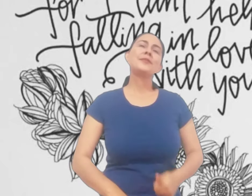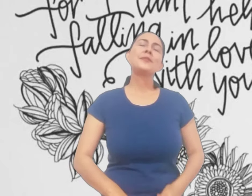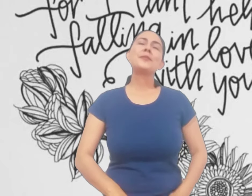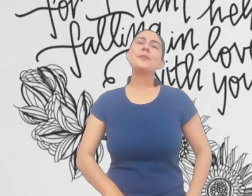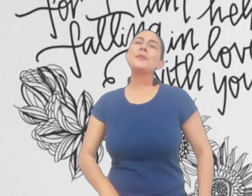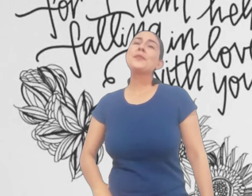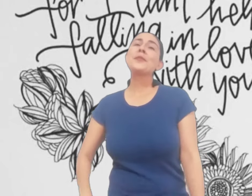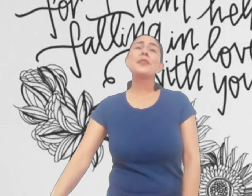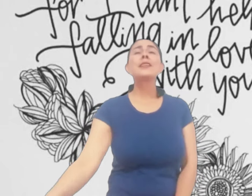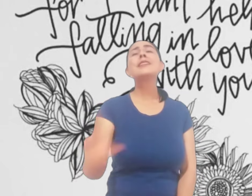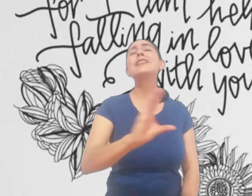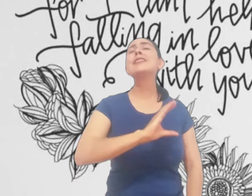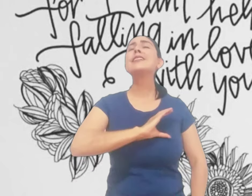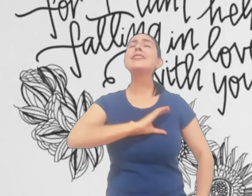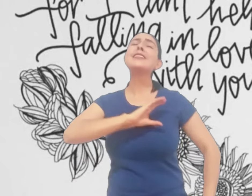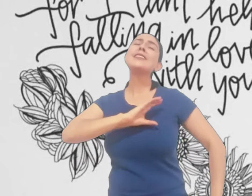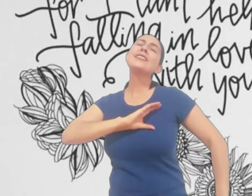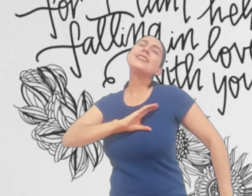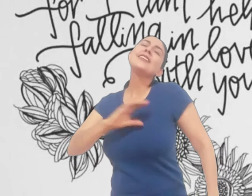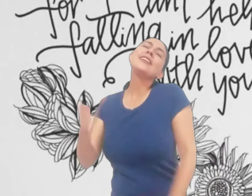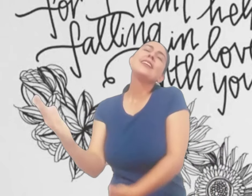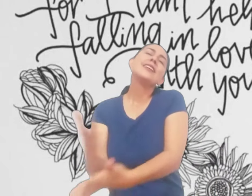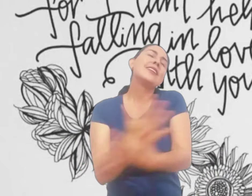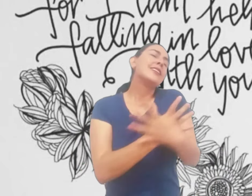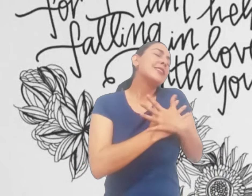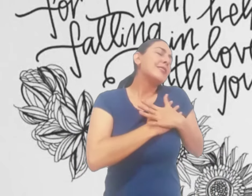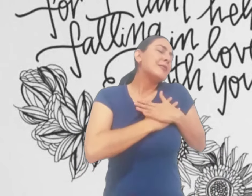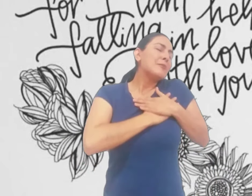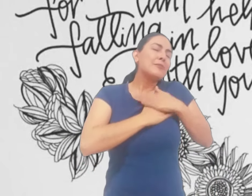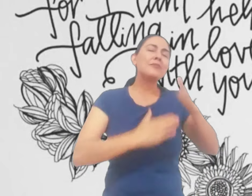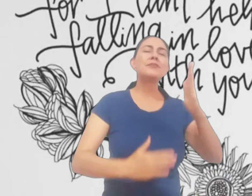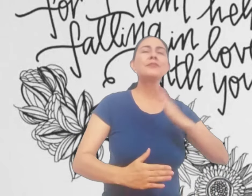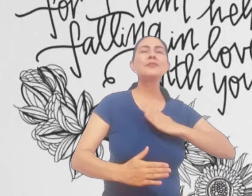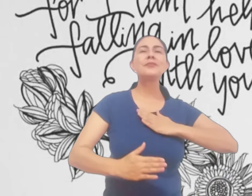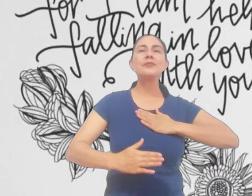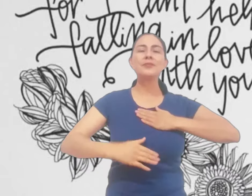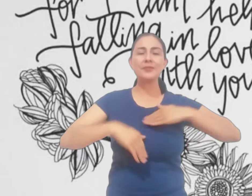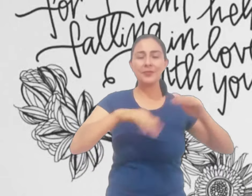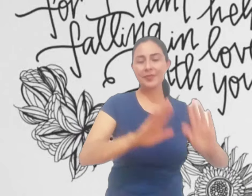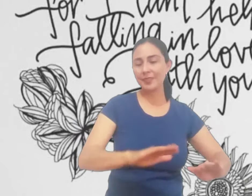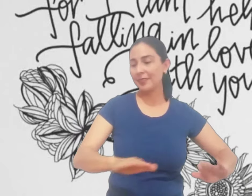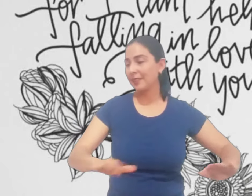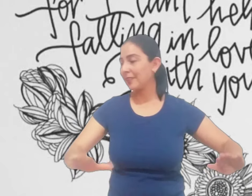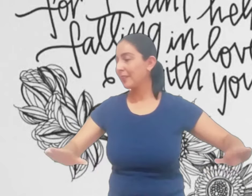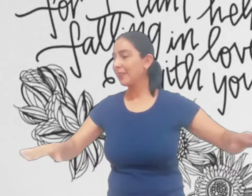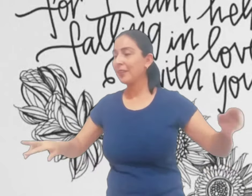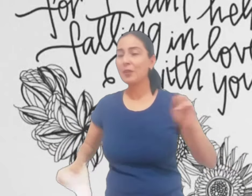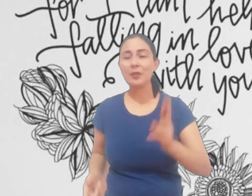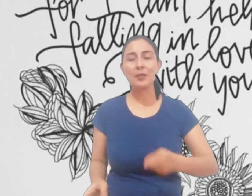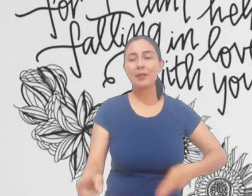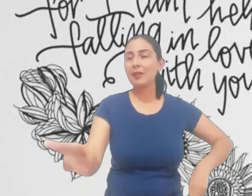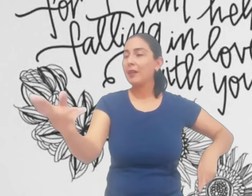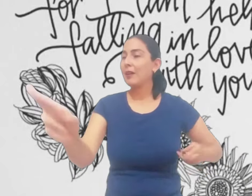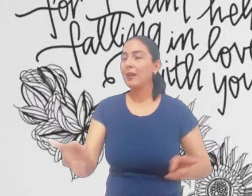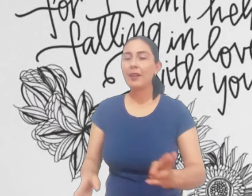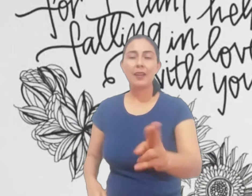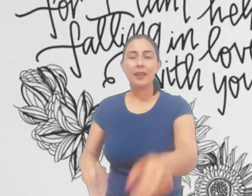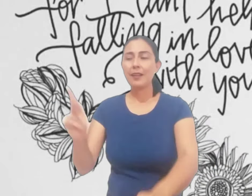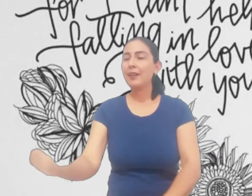Like a river flows, surely to the sea Darling, so